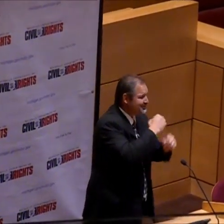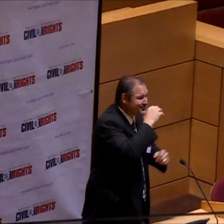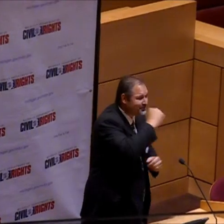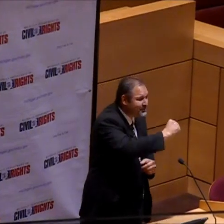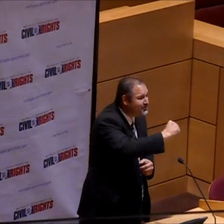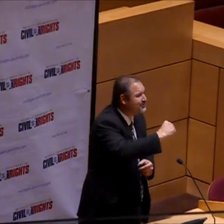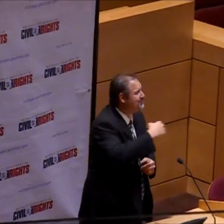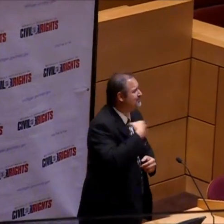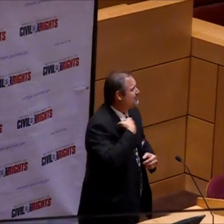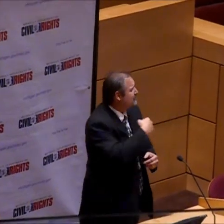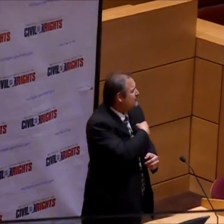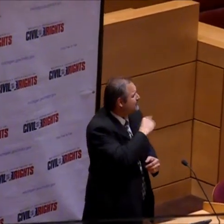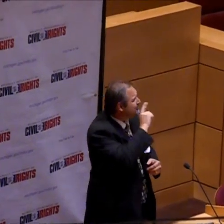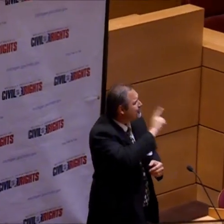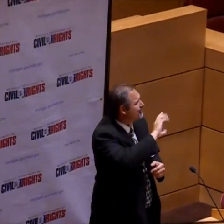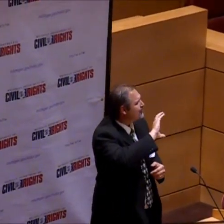MDA is over a hundred years old.